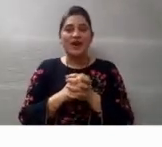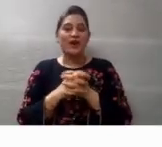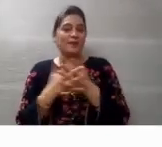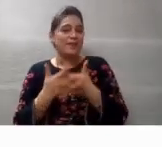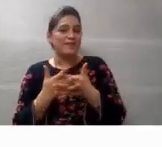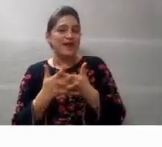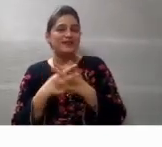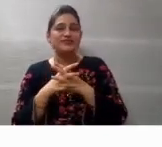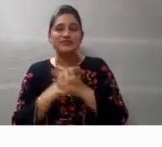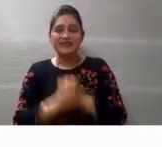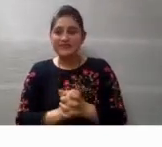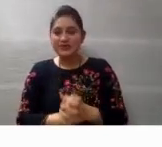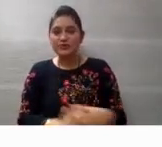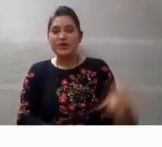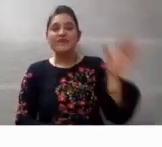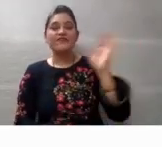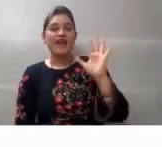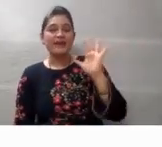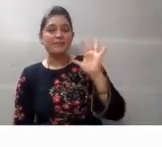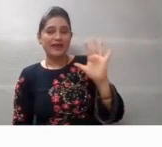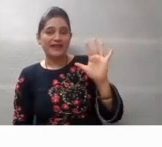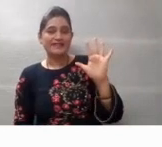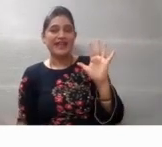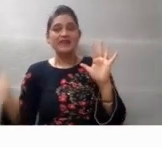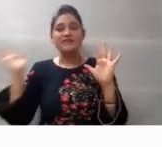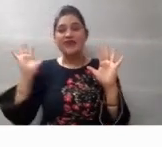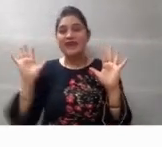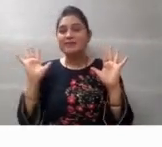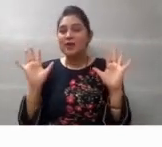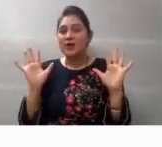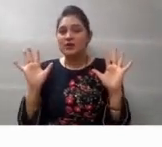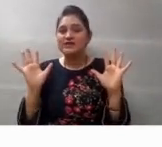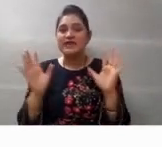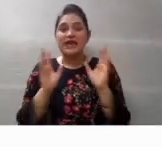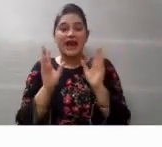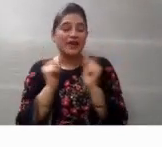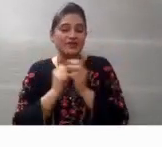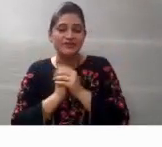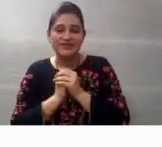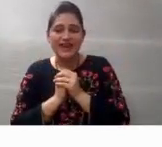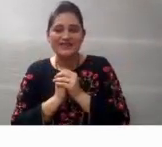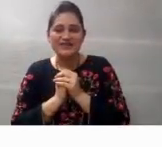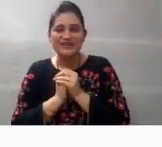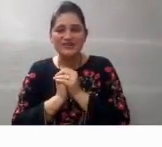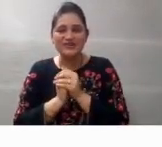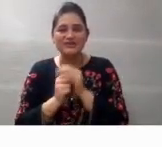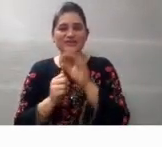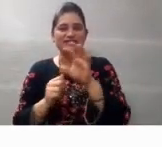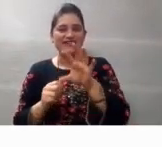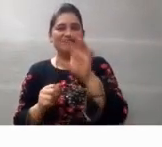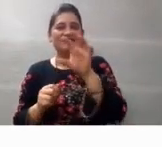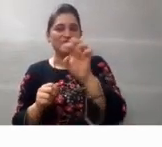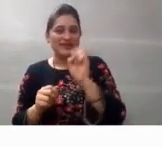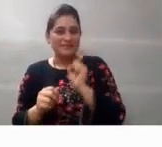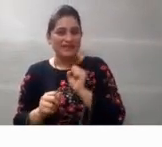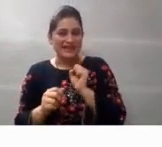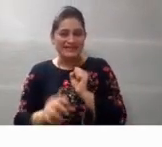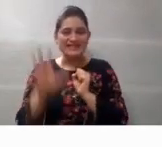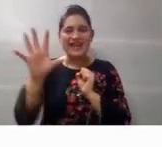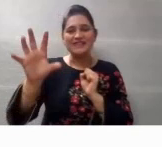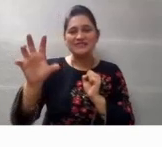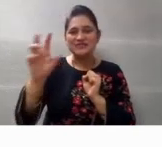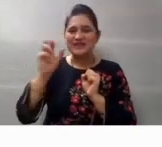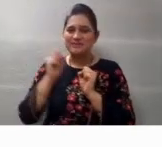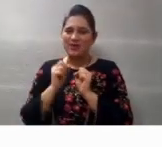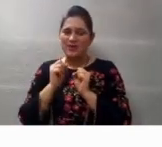mama or papa to give you five plates and five bowls. Out of that, you're going to take three